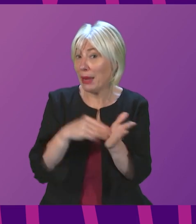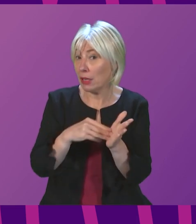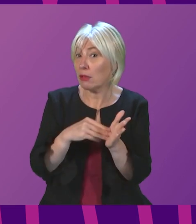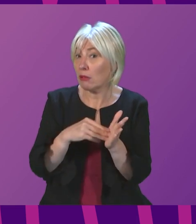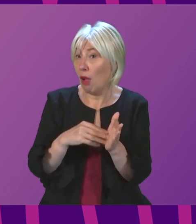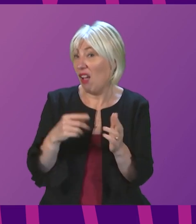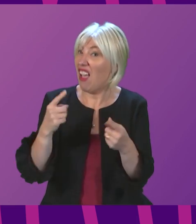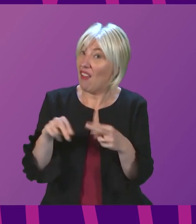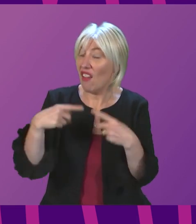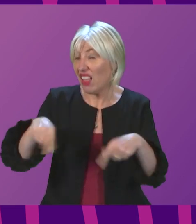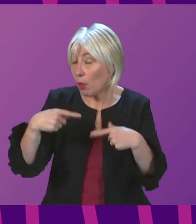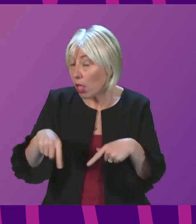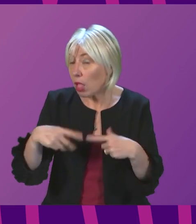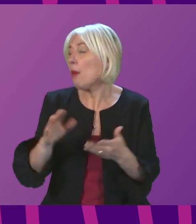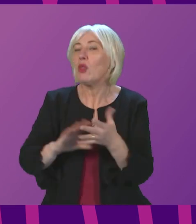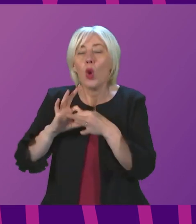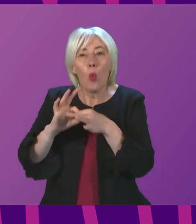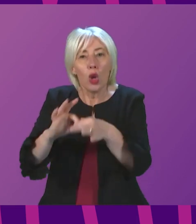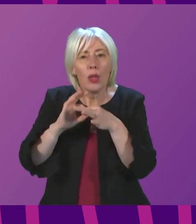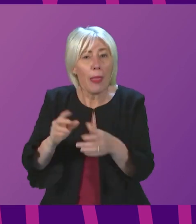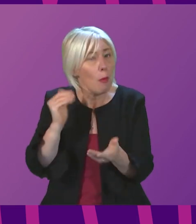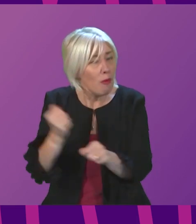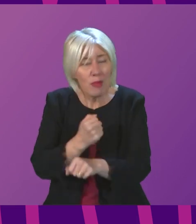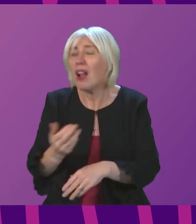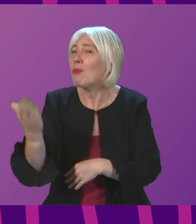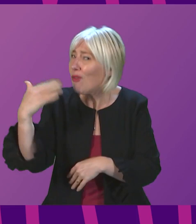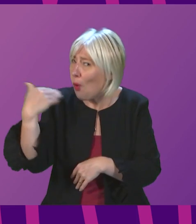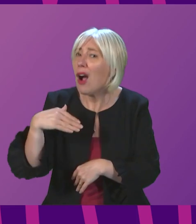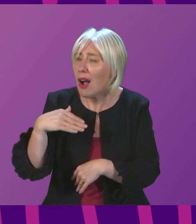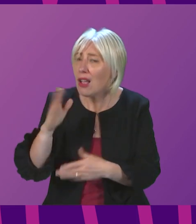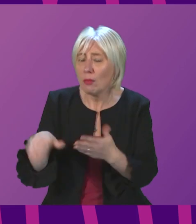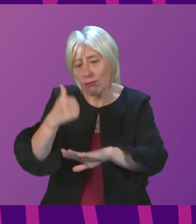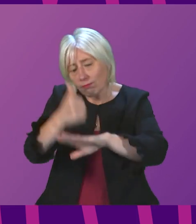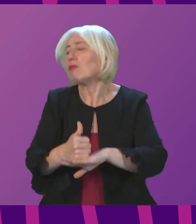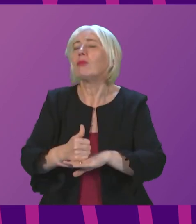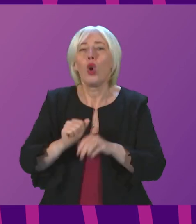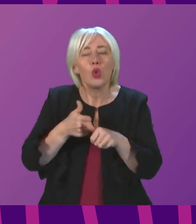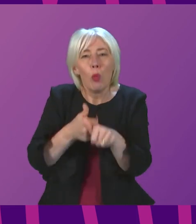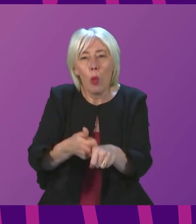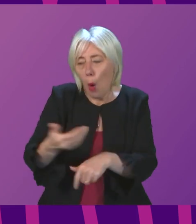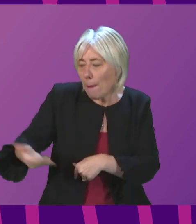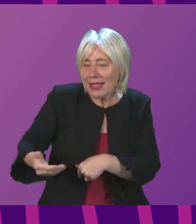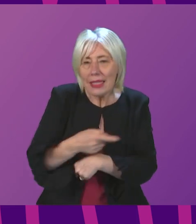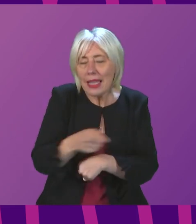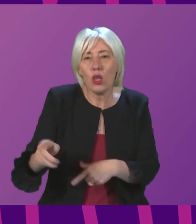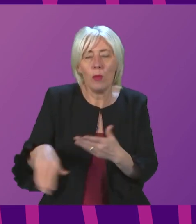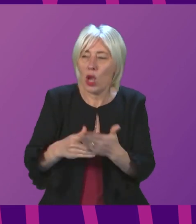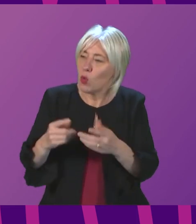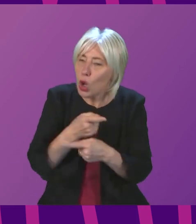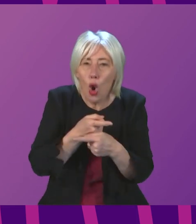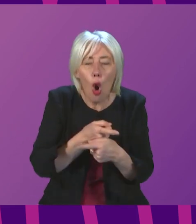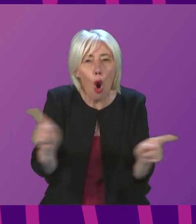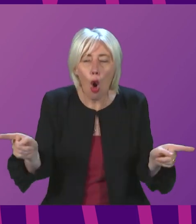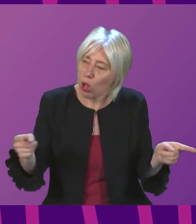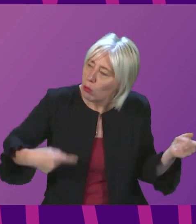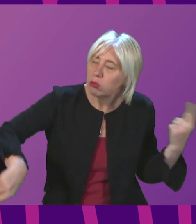so that we can work together, as we did previously in this pandemic, to put in place the support for businesses so that all of us can make sure we are